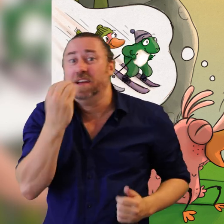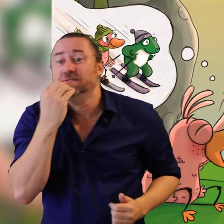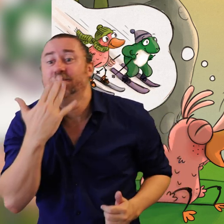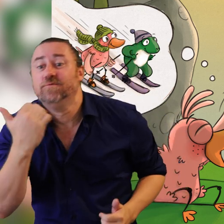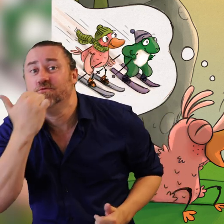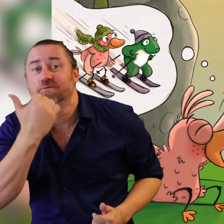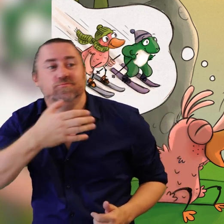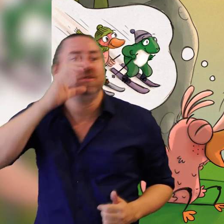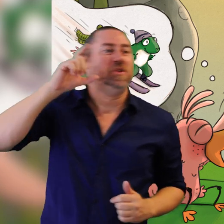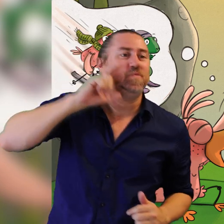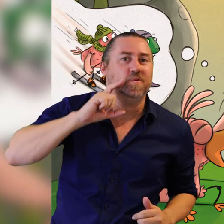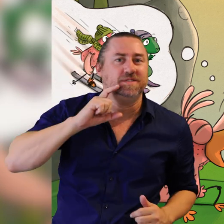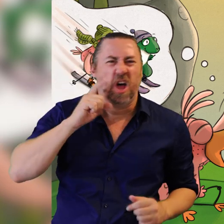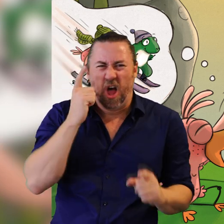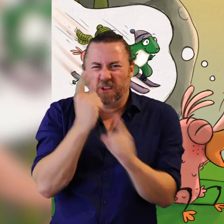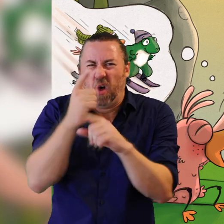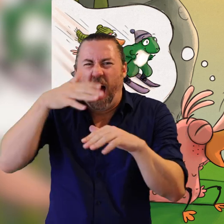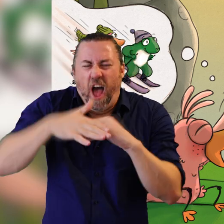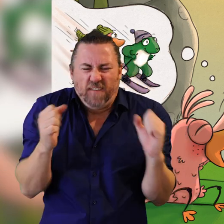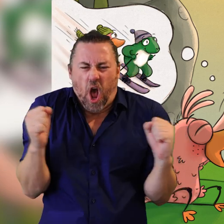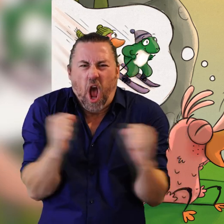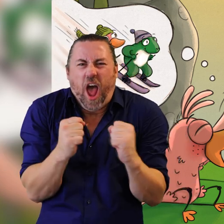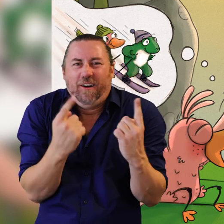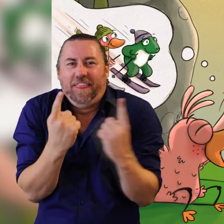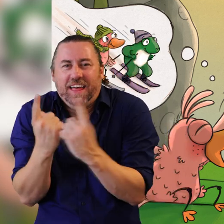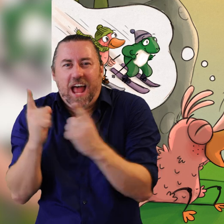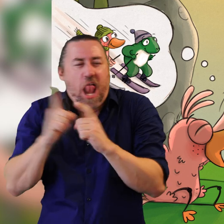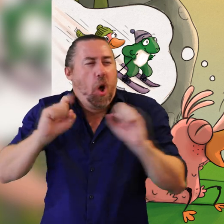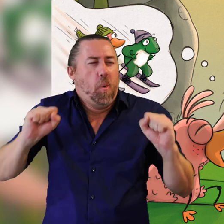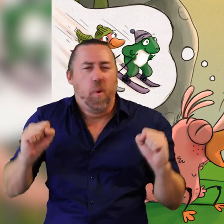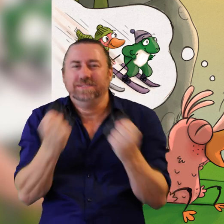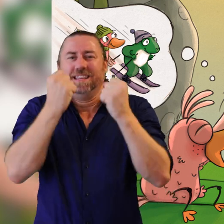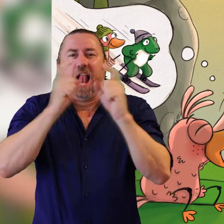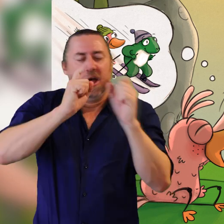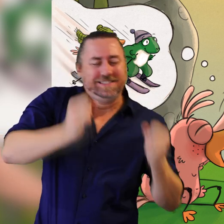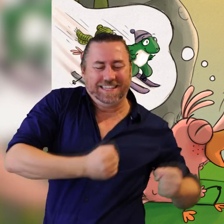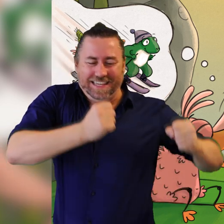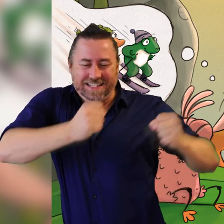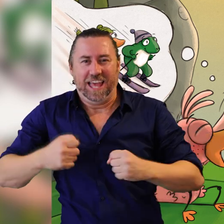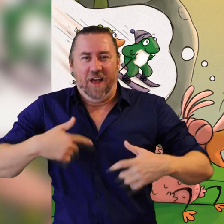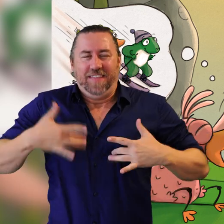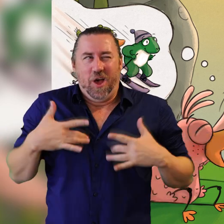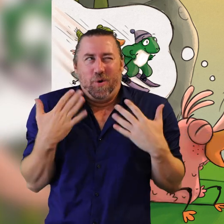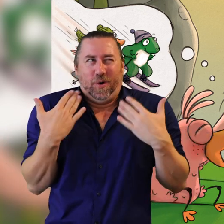and ate fruit. They even talked about frost and wintertime to help themselves feel cooler.